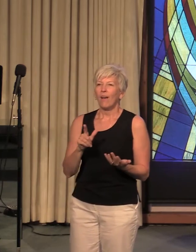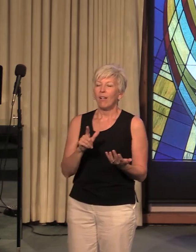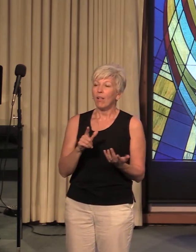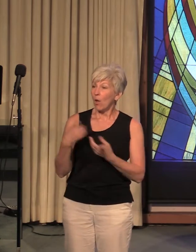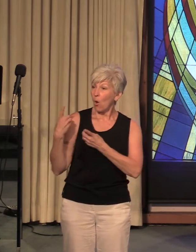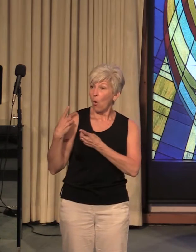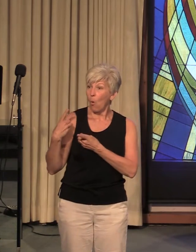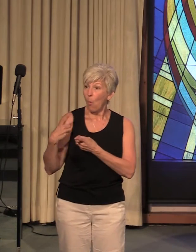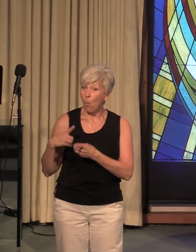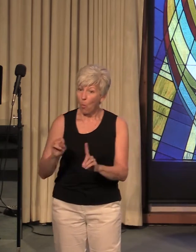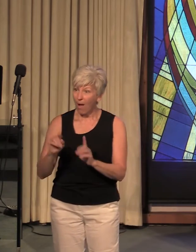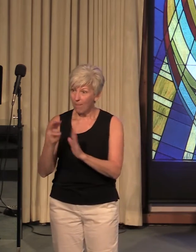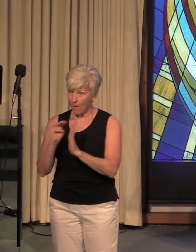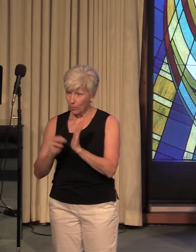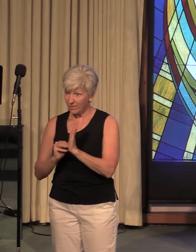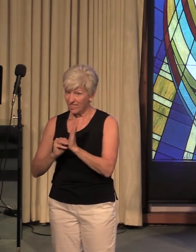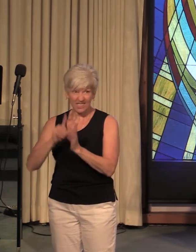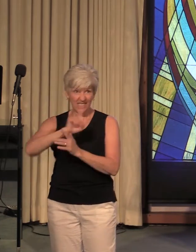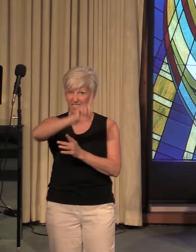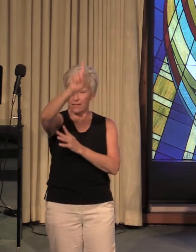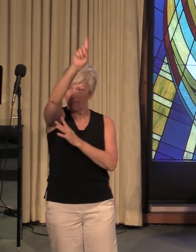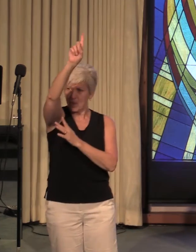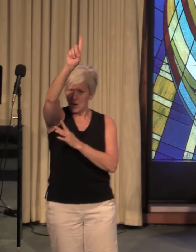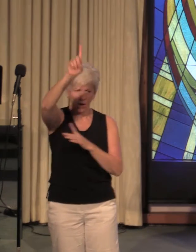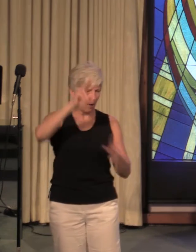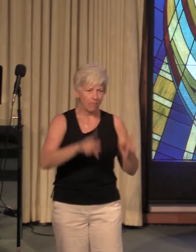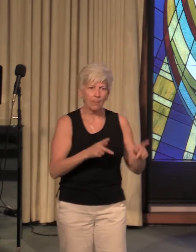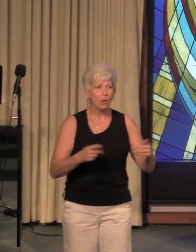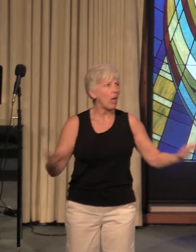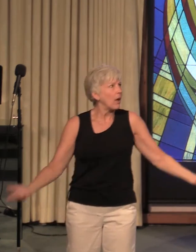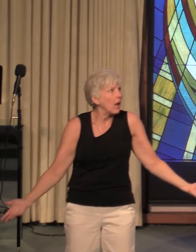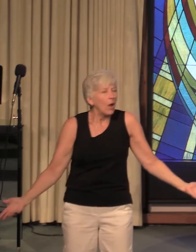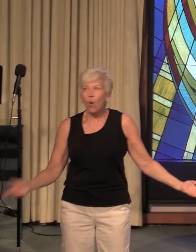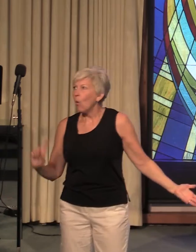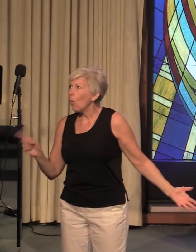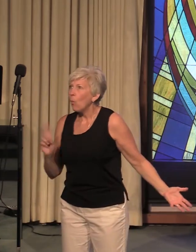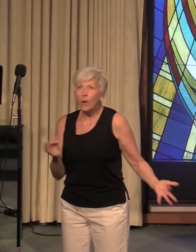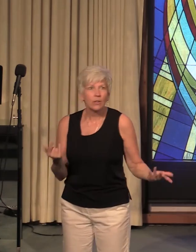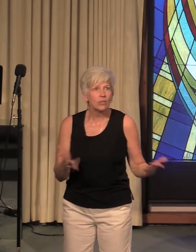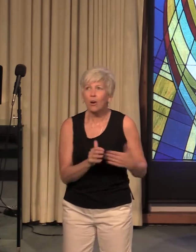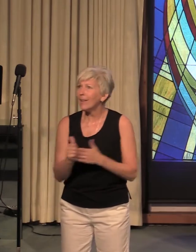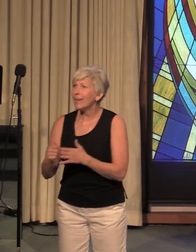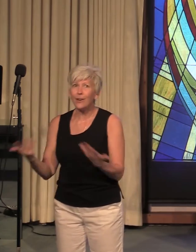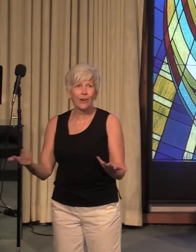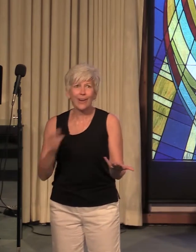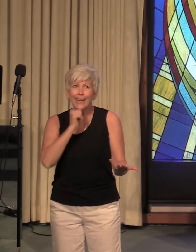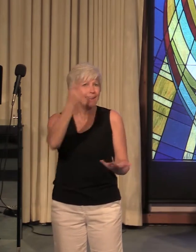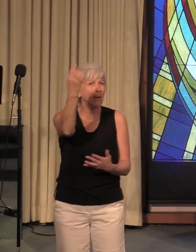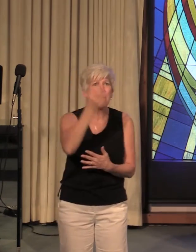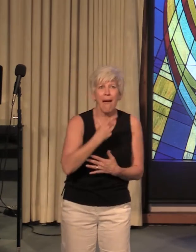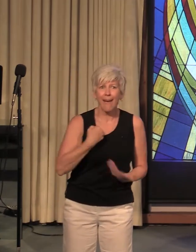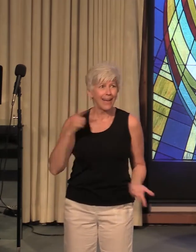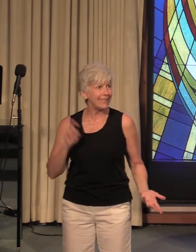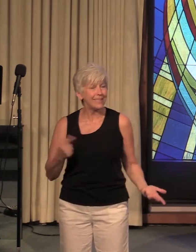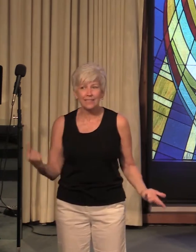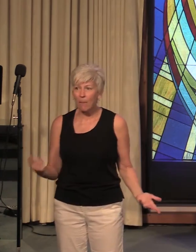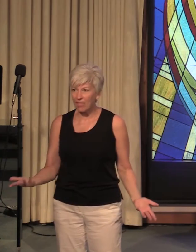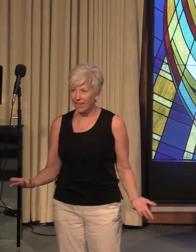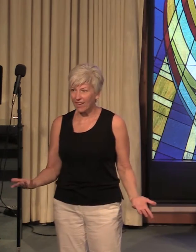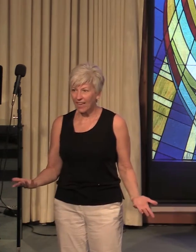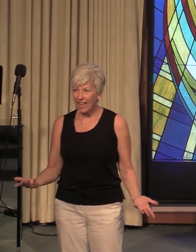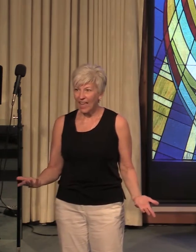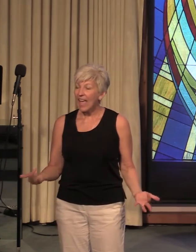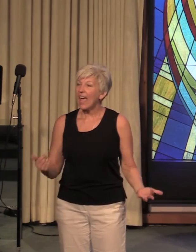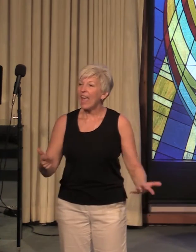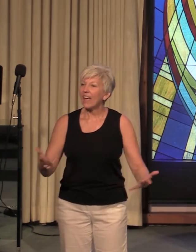is away people start wondering gee where's our spiritual leadership where'd he go he meant I come back I need something and they